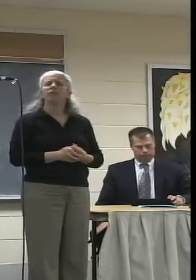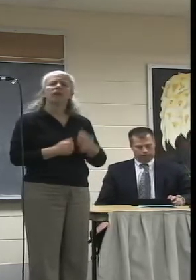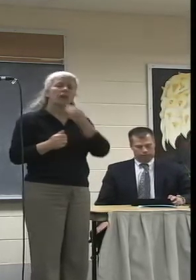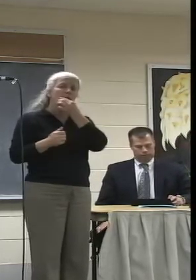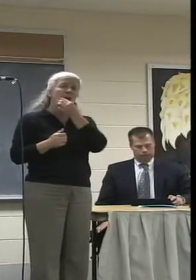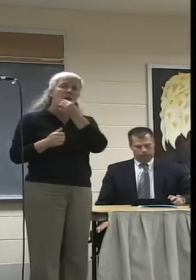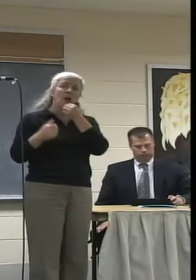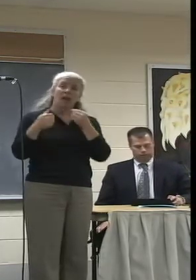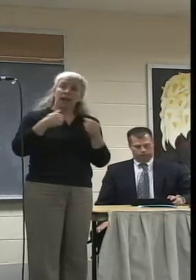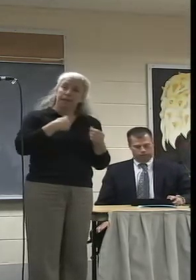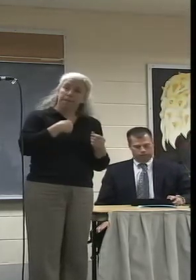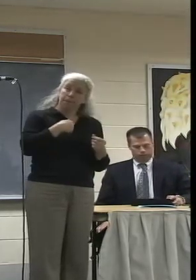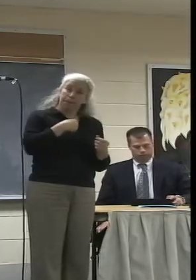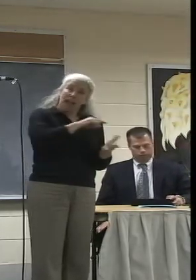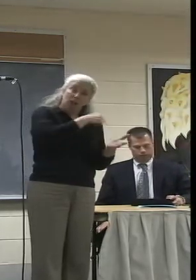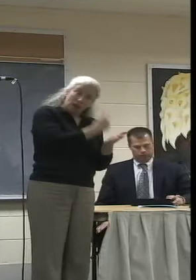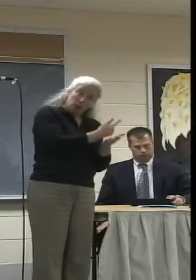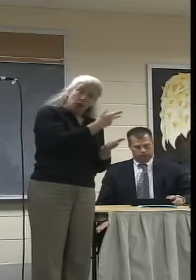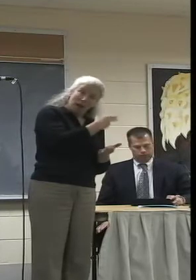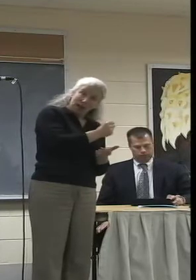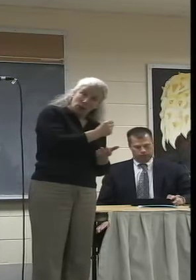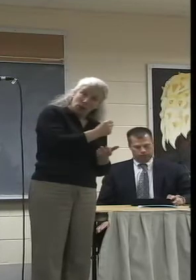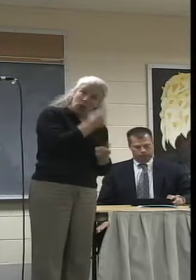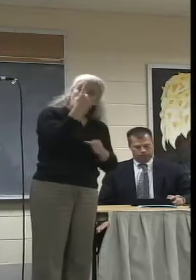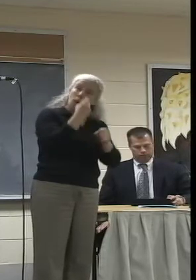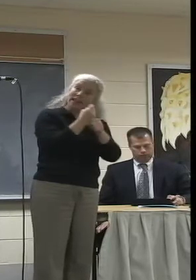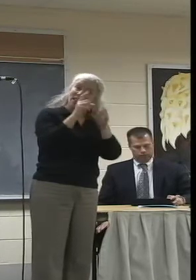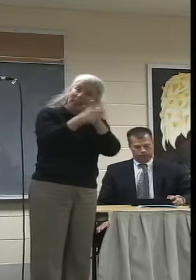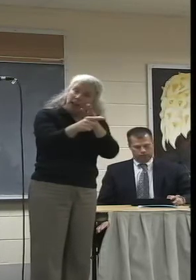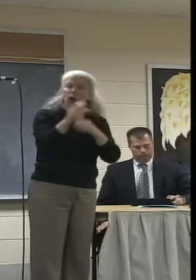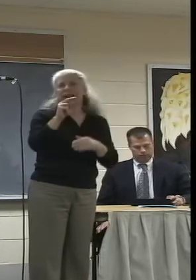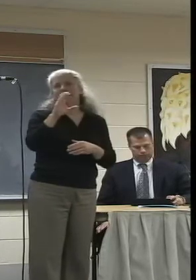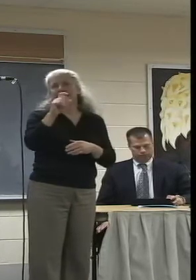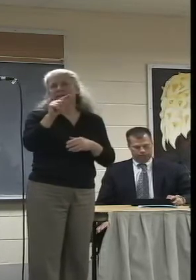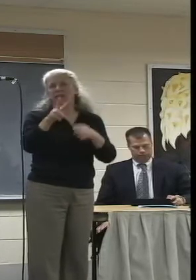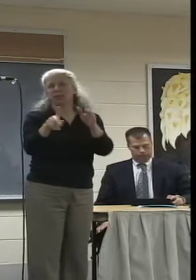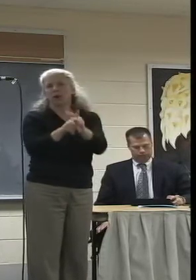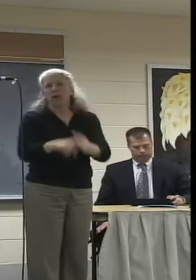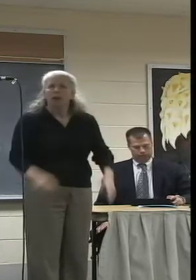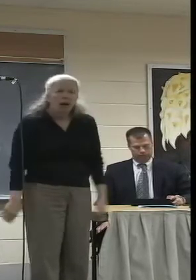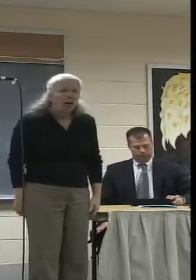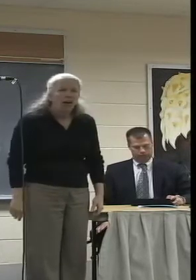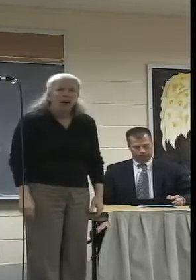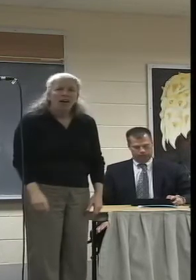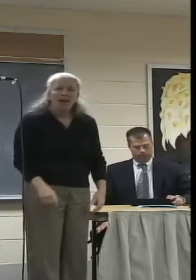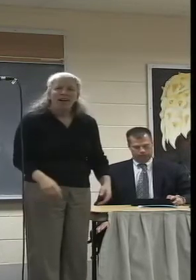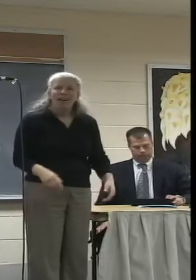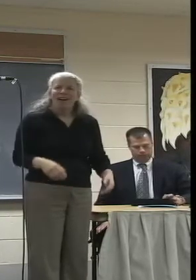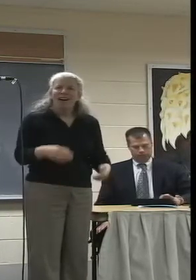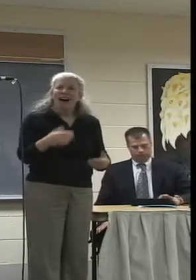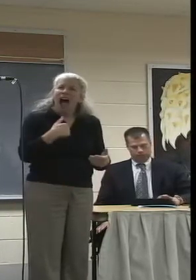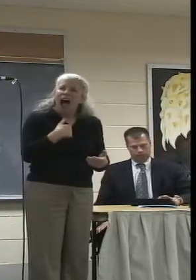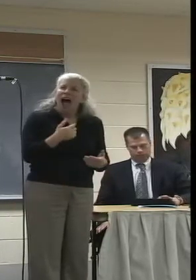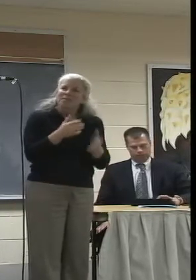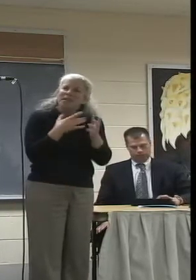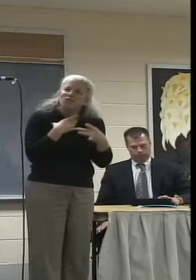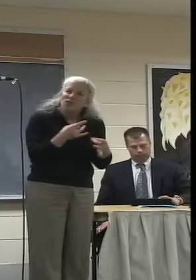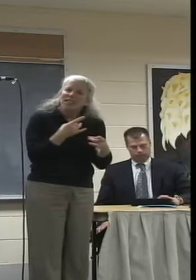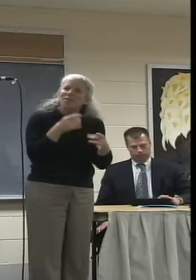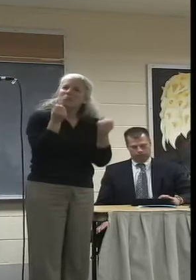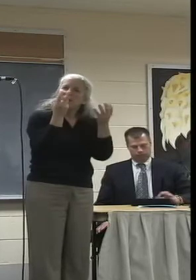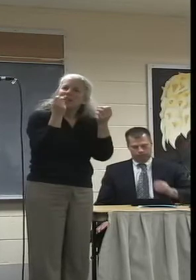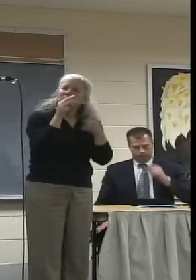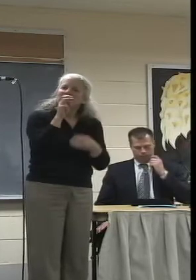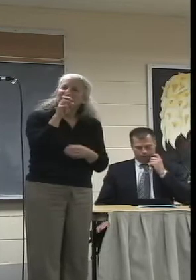graduated from high school. And that still burns me up. Because as someone who's really interested in multimedia,